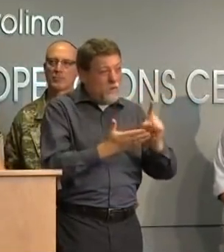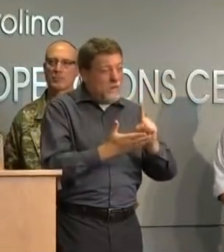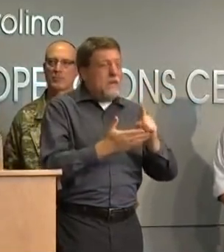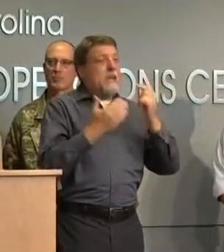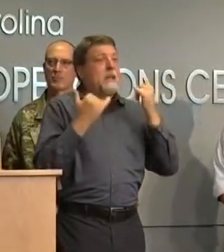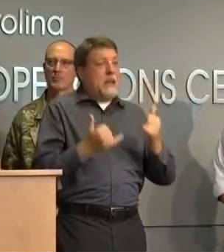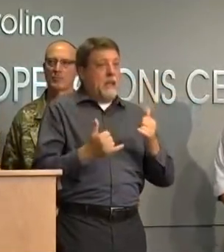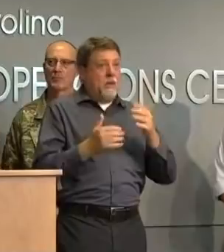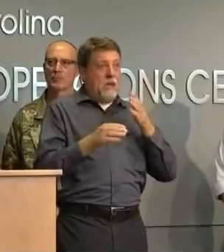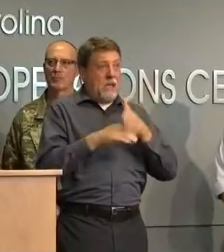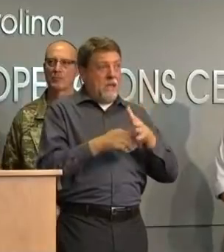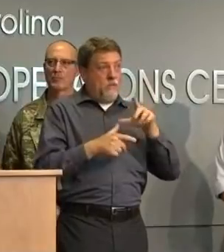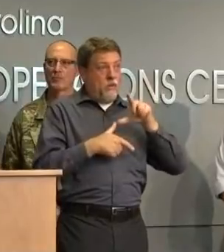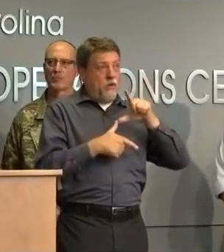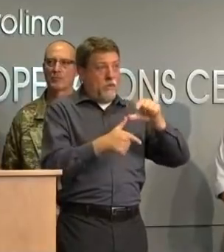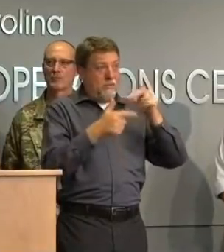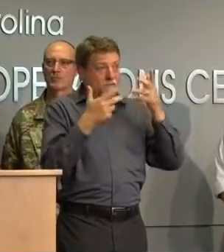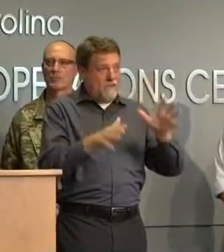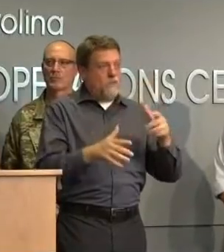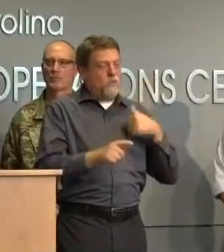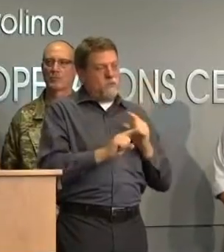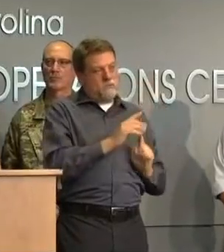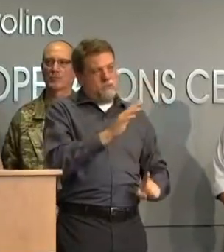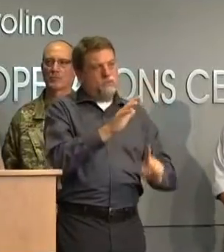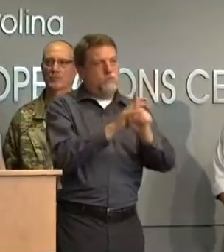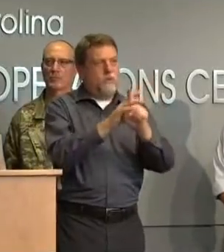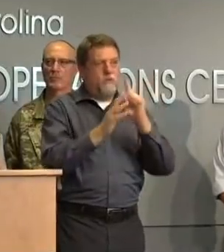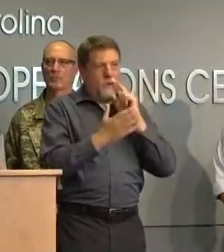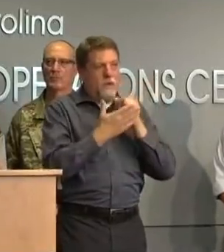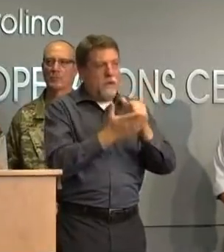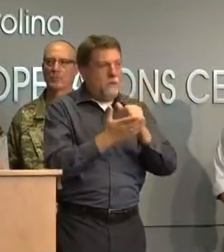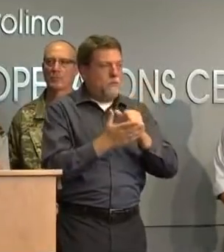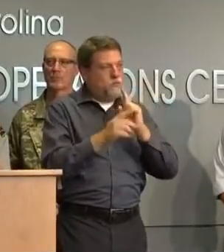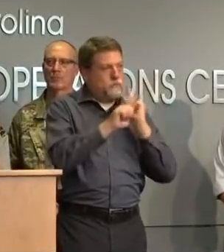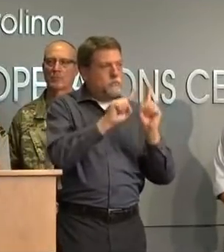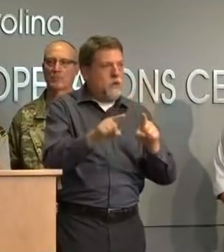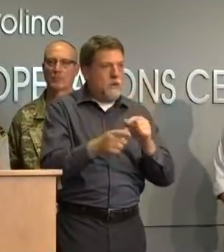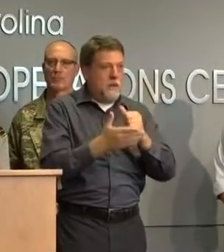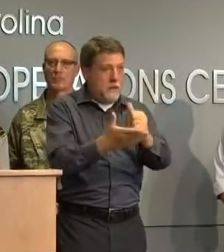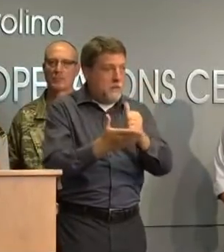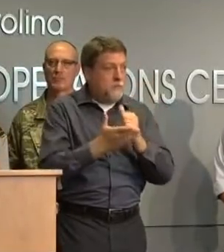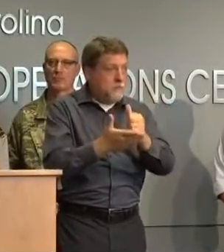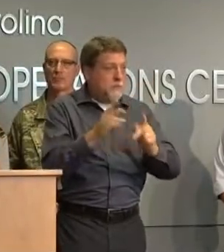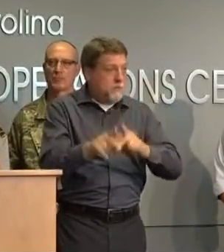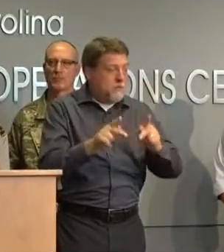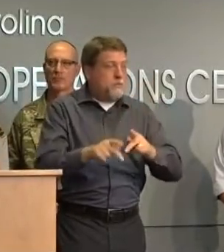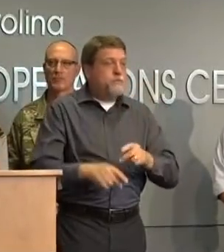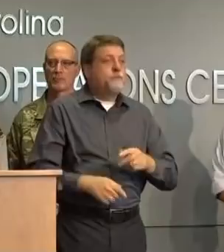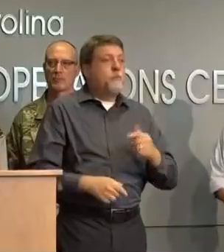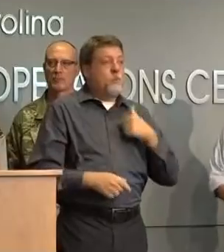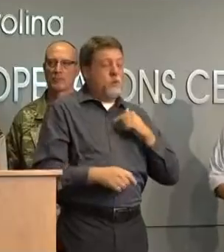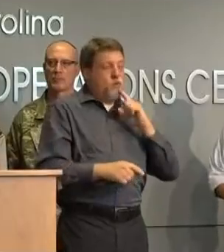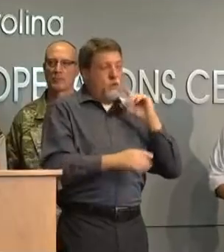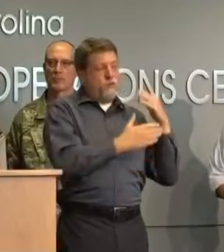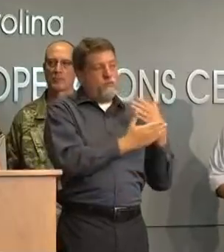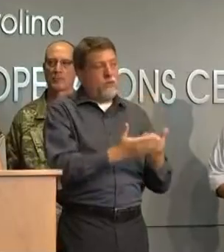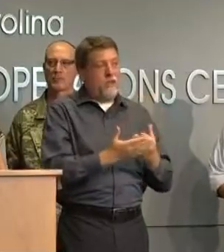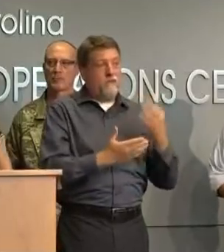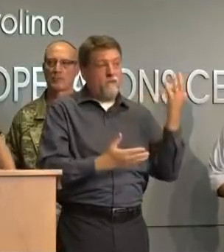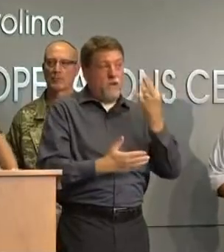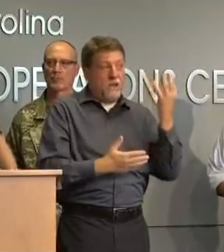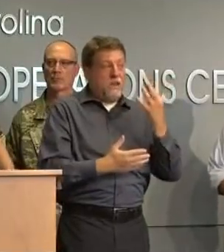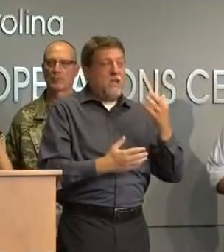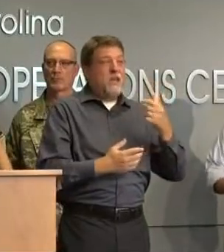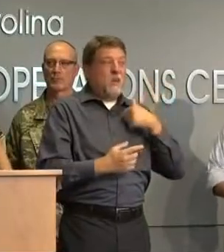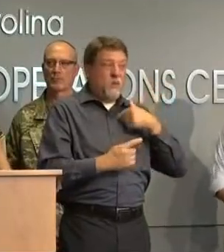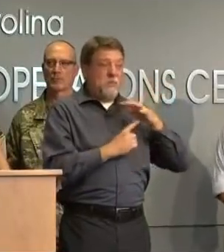phase we've been flying since friday we've pre-positioned our assets we've been flying since friday in